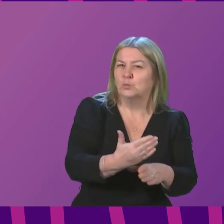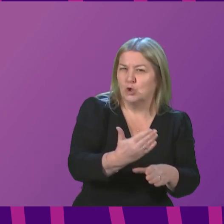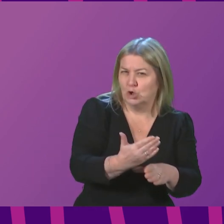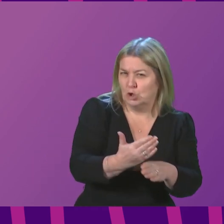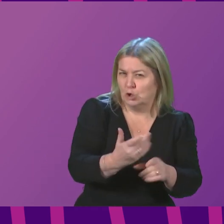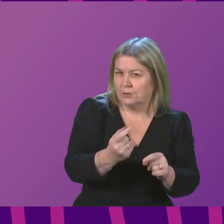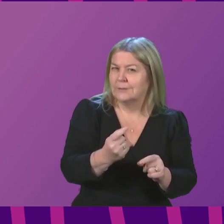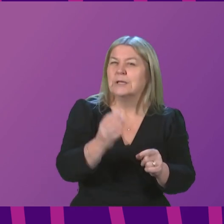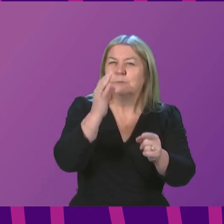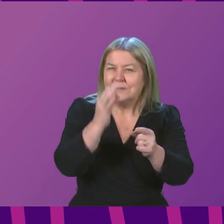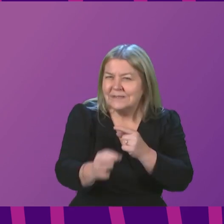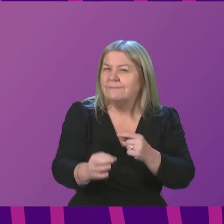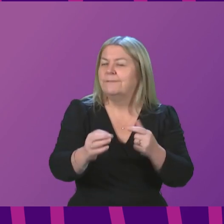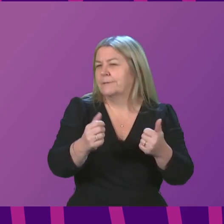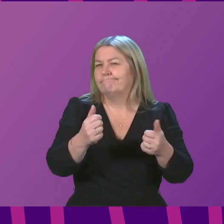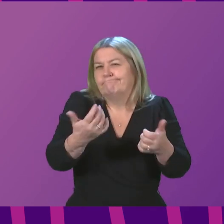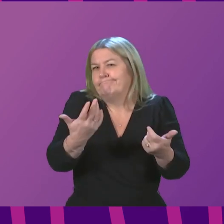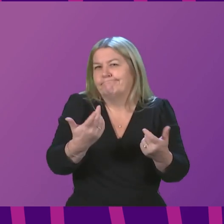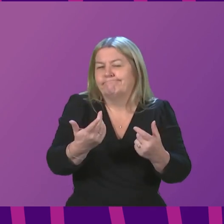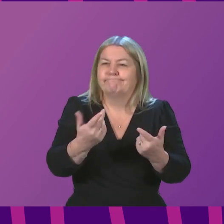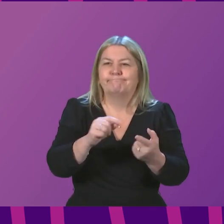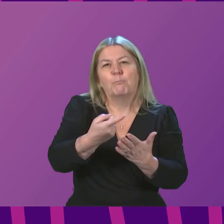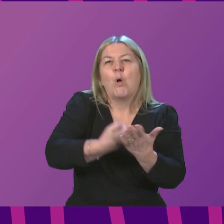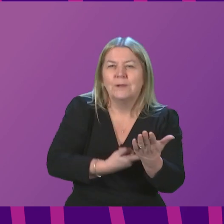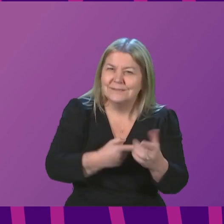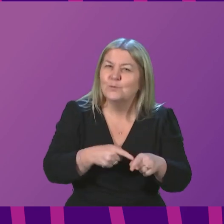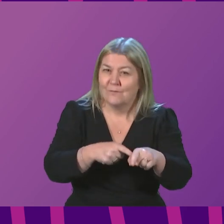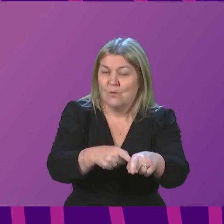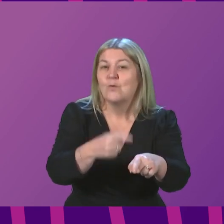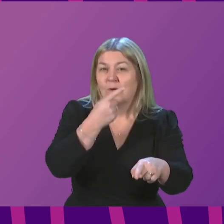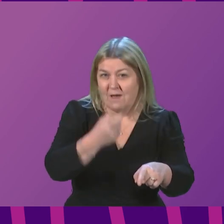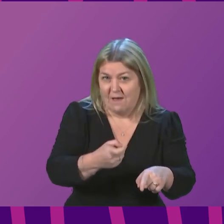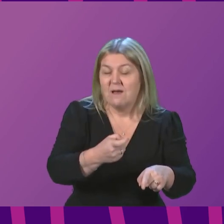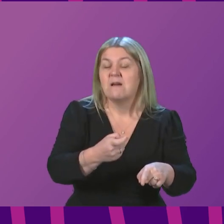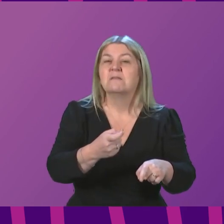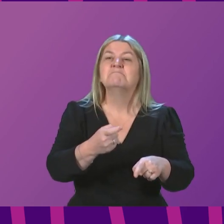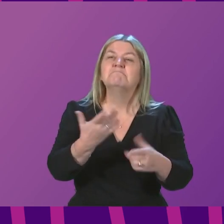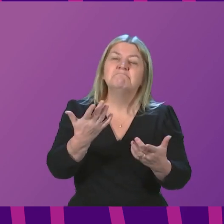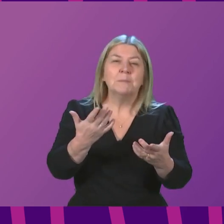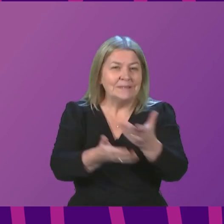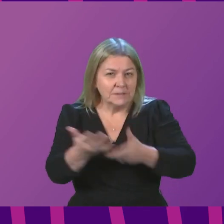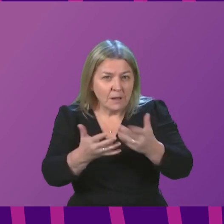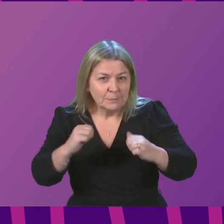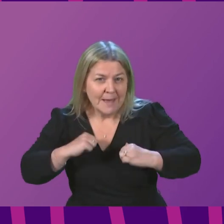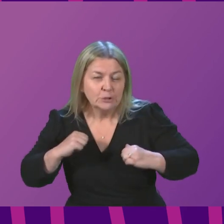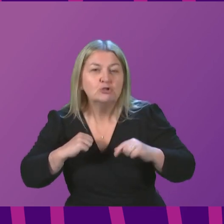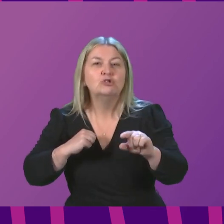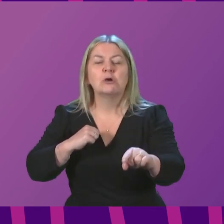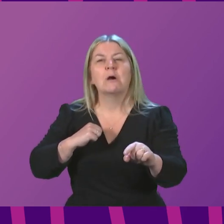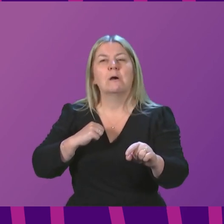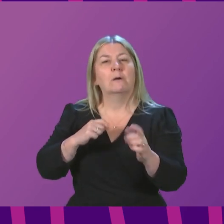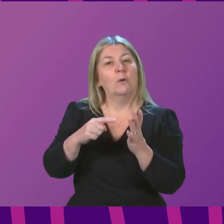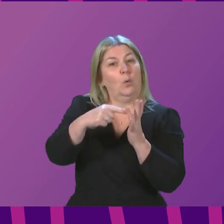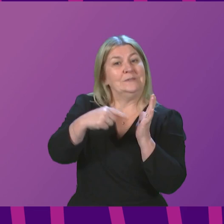impact on their ability to be at work. Employees can be facilitated in a return to work by discussion with their manager and occupational